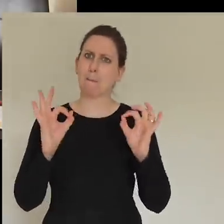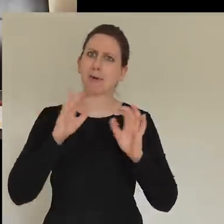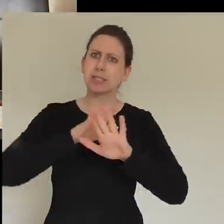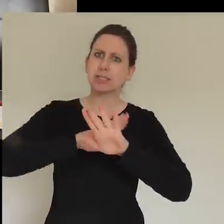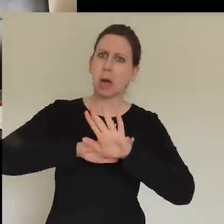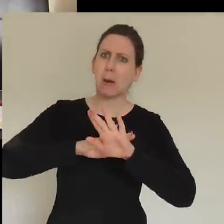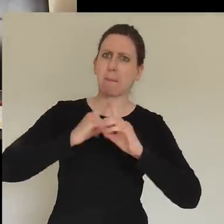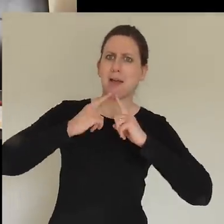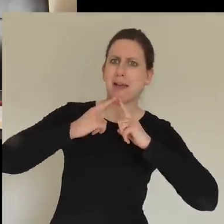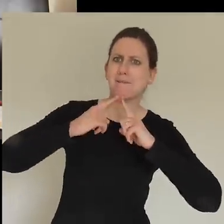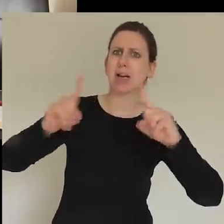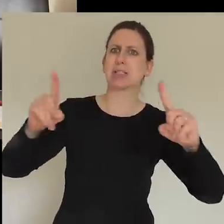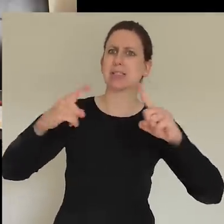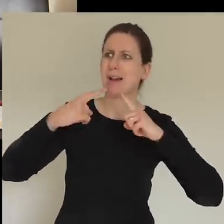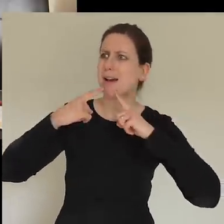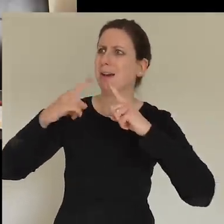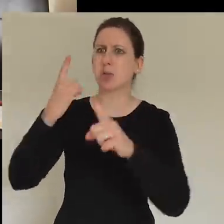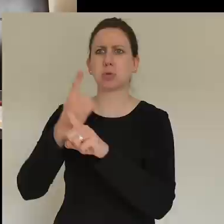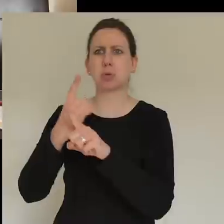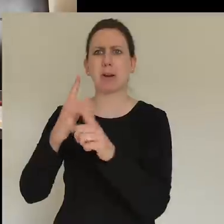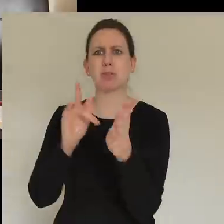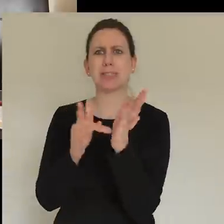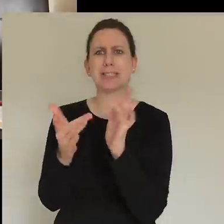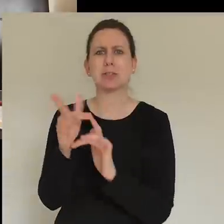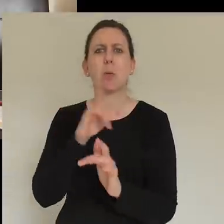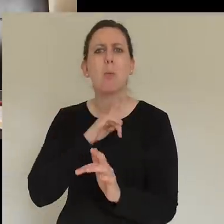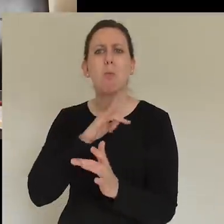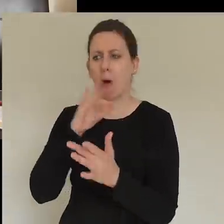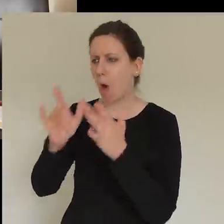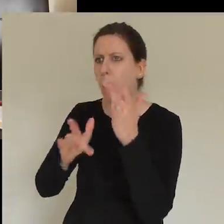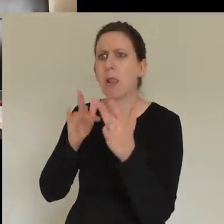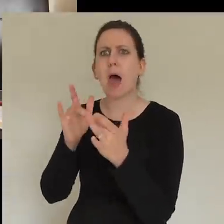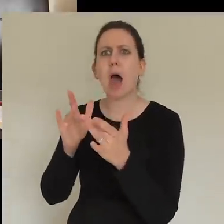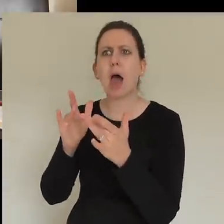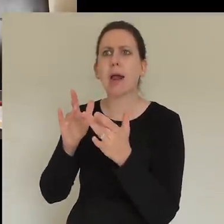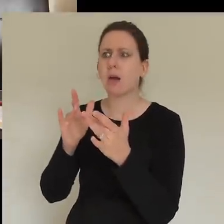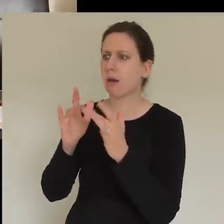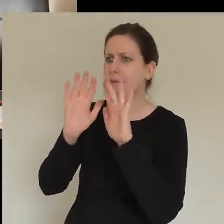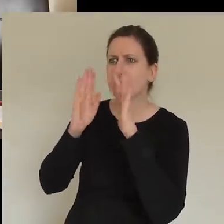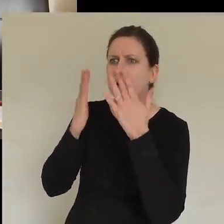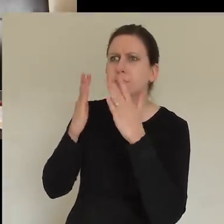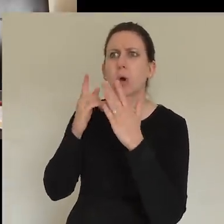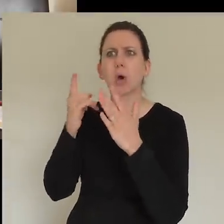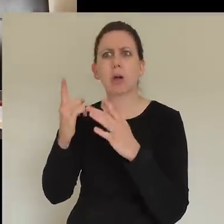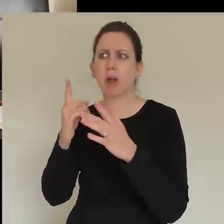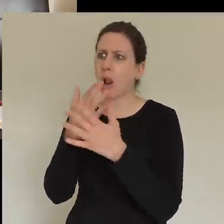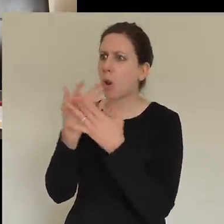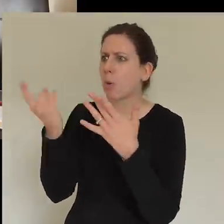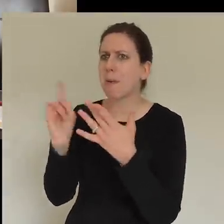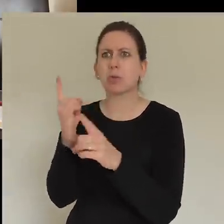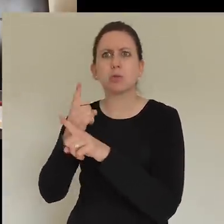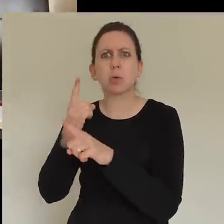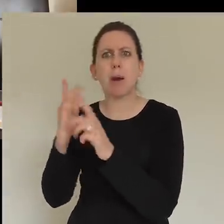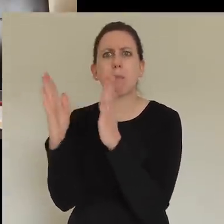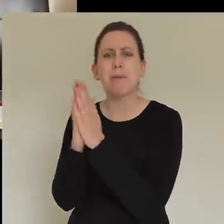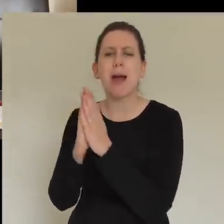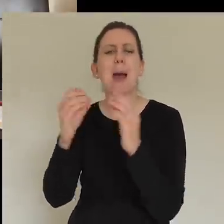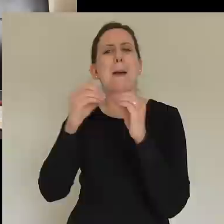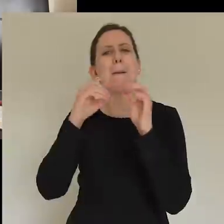social media how many people are talking about prayer. That's interesting. Yeah. You it was Bart Simpson who said, when a man is so desperate, he doesn't know what to do, he turns to